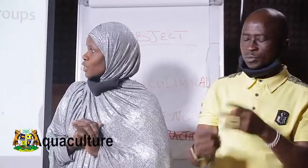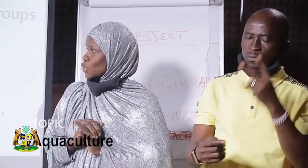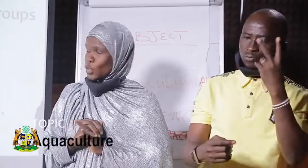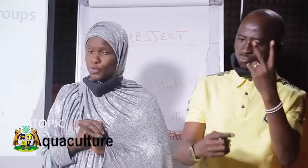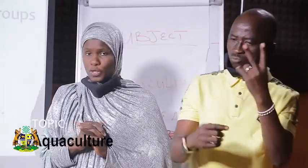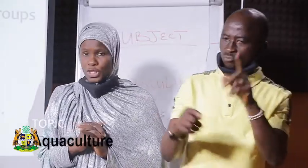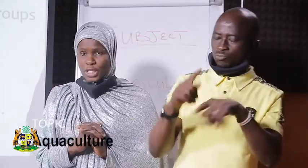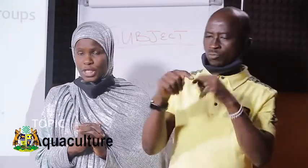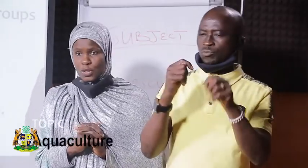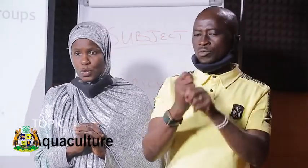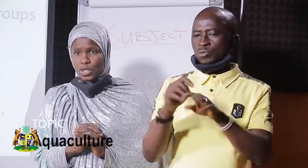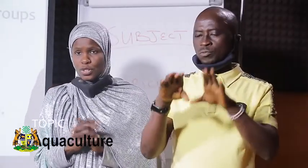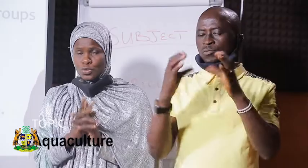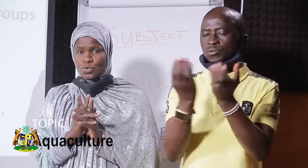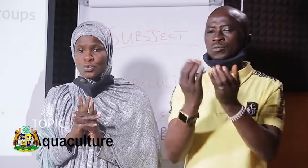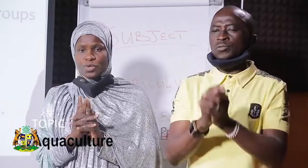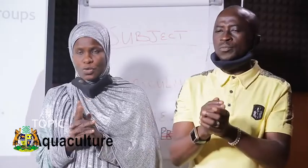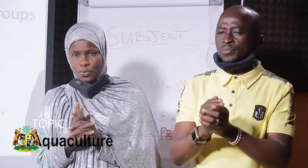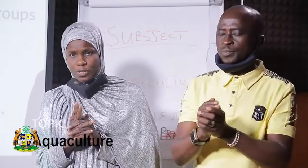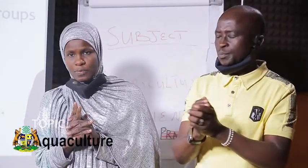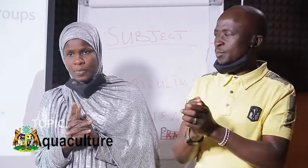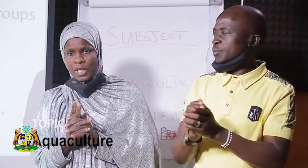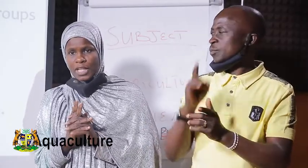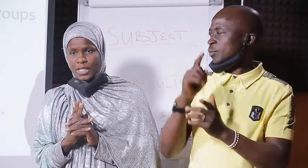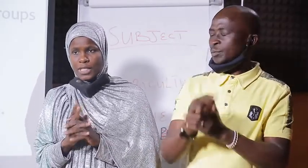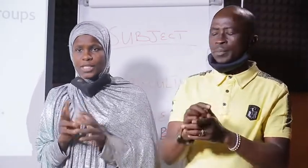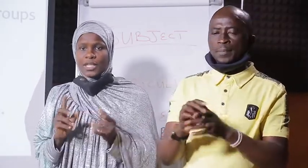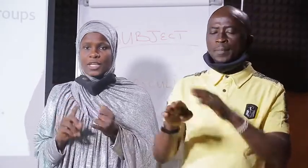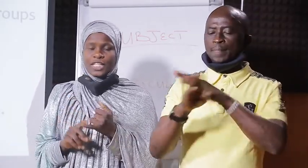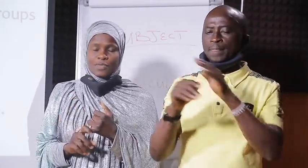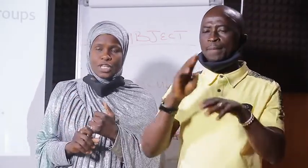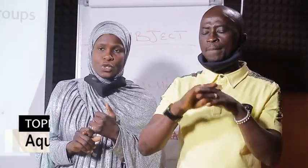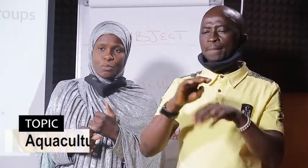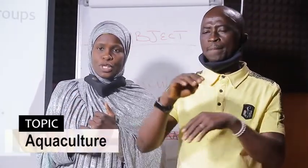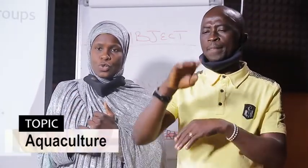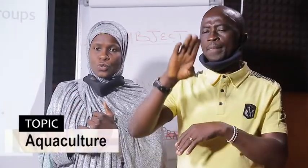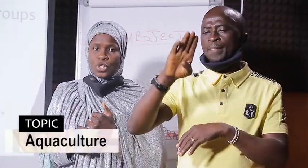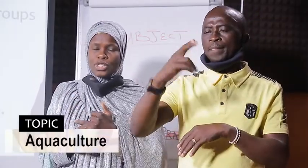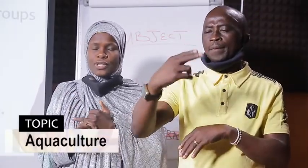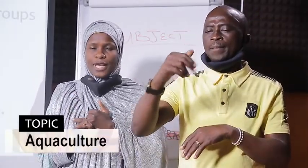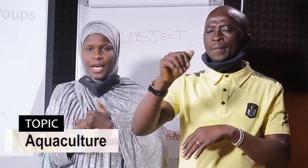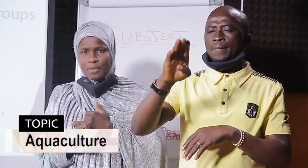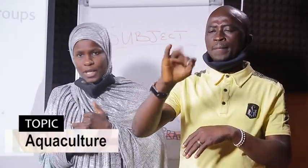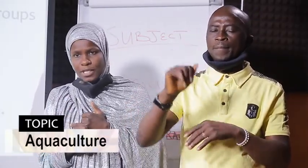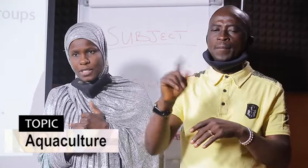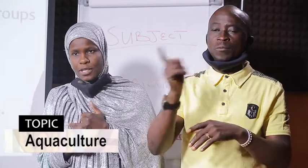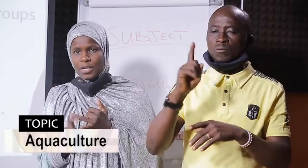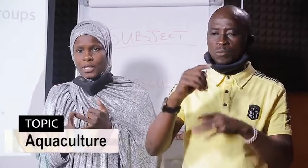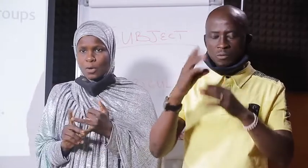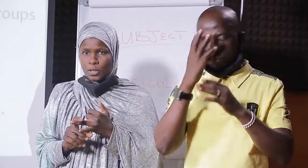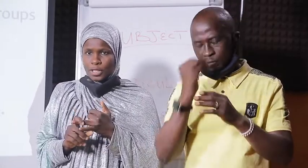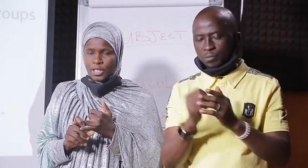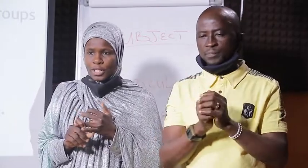The classification of fish is in two groups. That is, classification based on what? Their habitat.